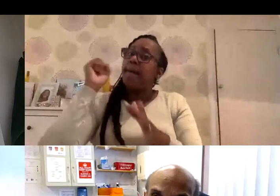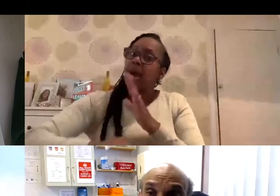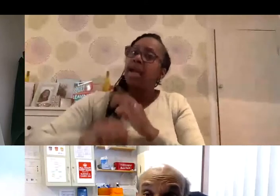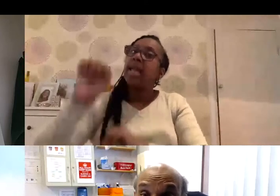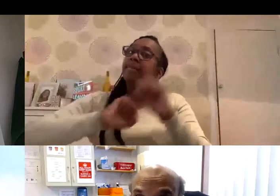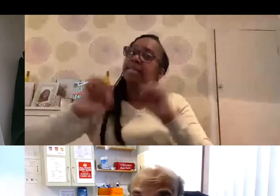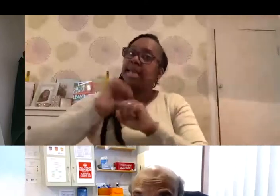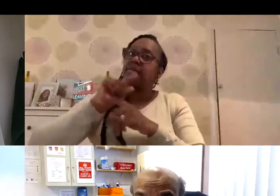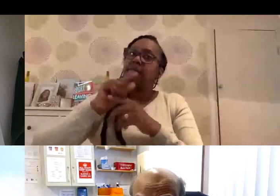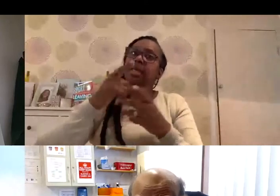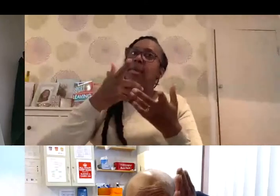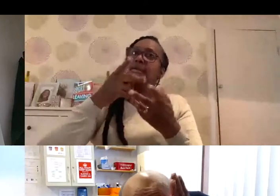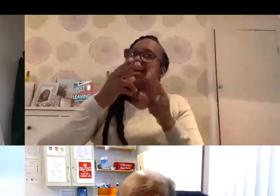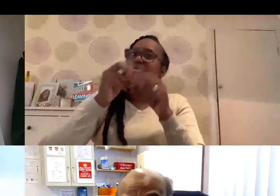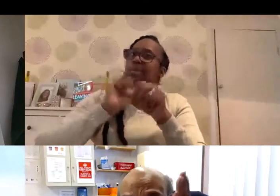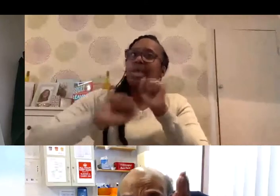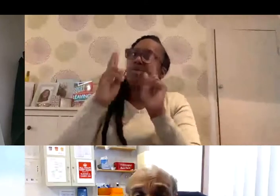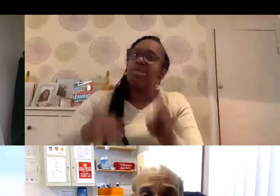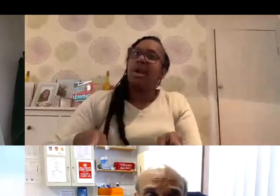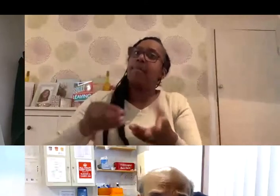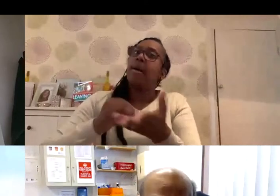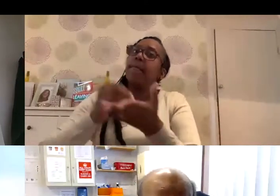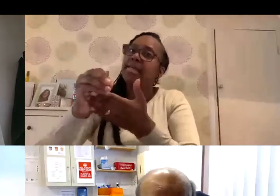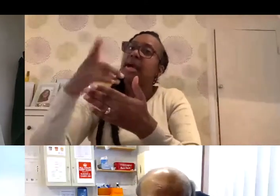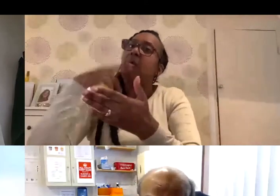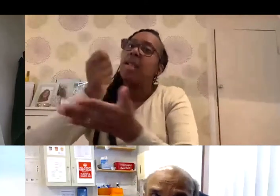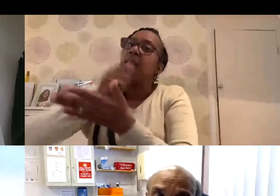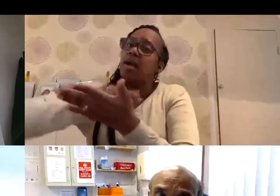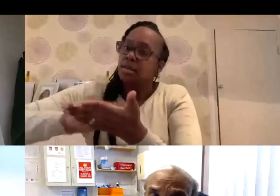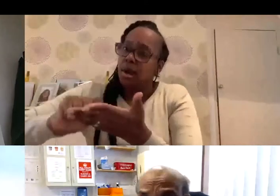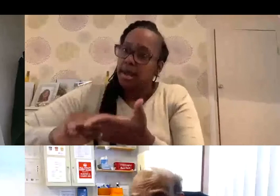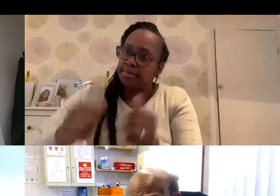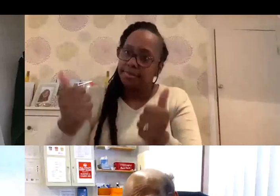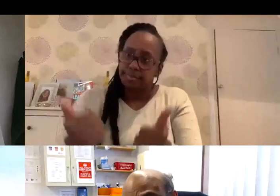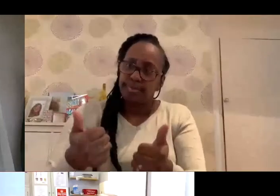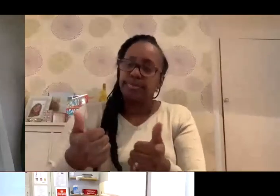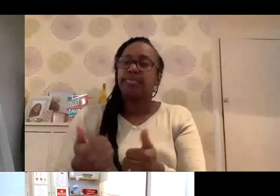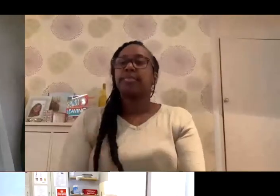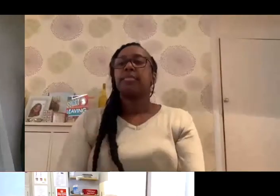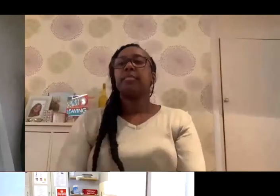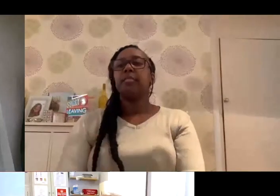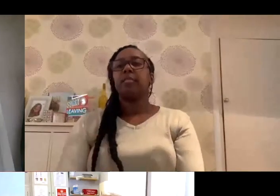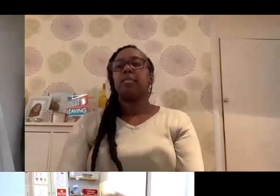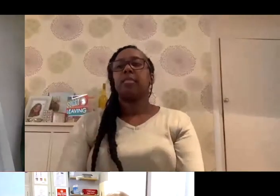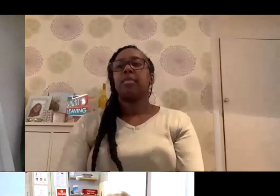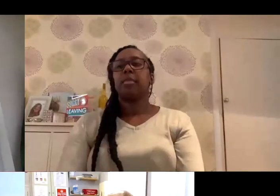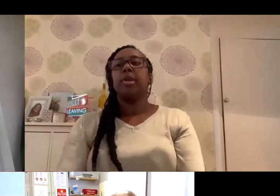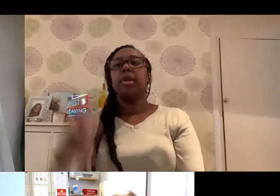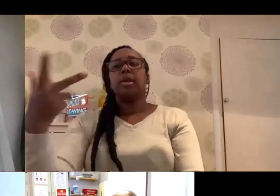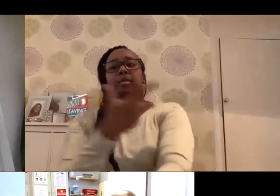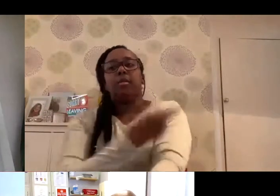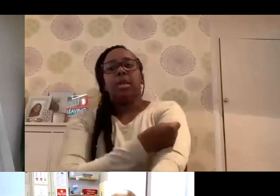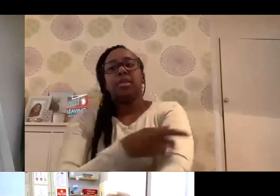well it doesn't protect me from dying, but it pays out. It pays out the moment I sign the papers for the life insurance policy. Unfortunately, the immunization doesn't